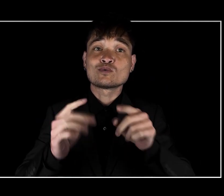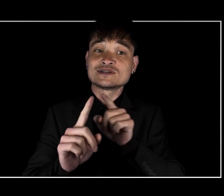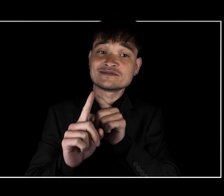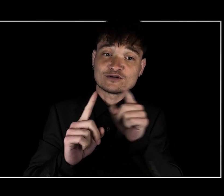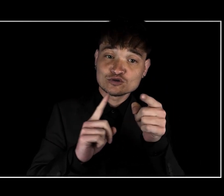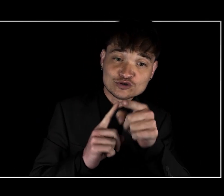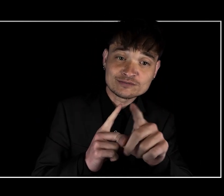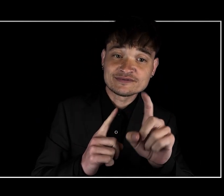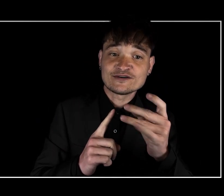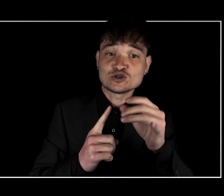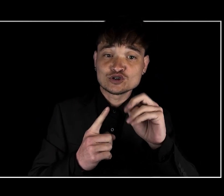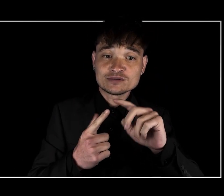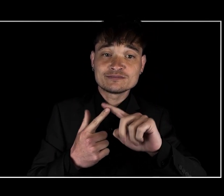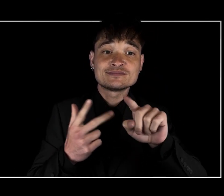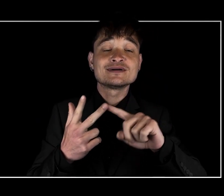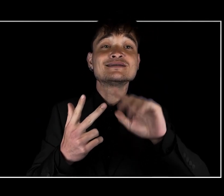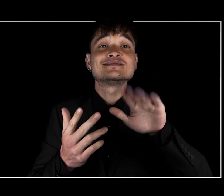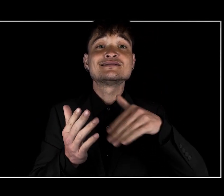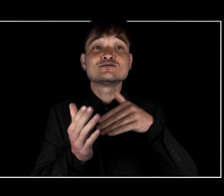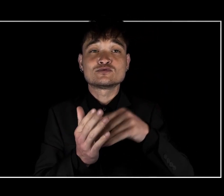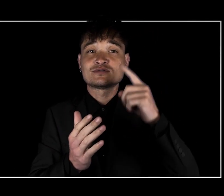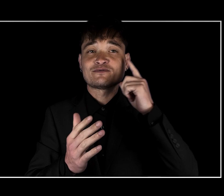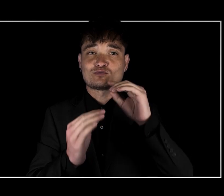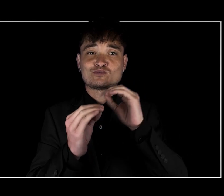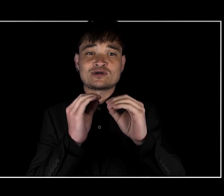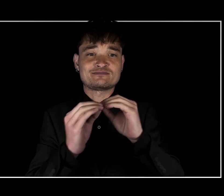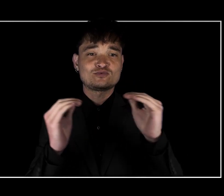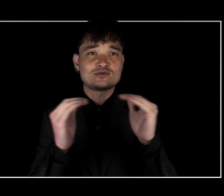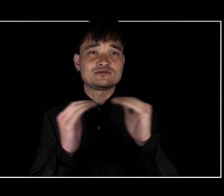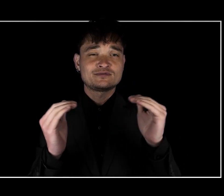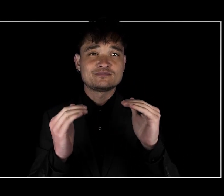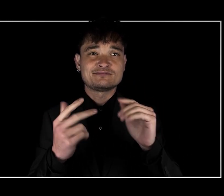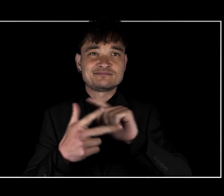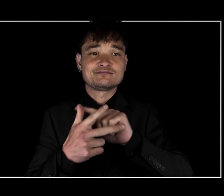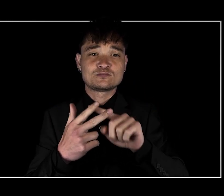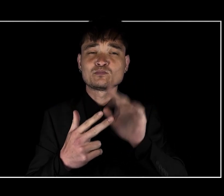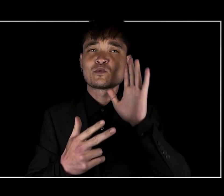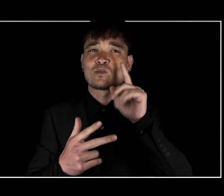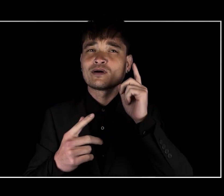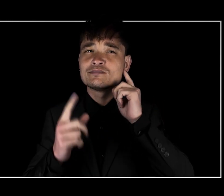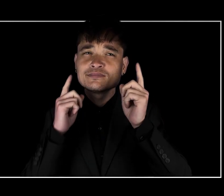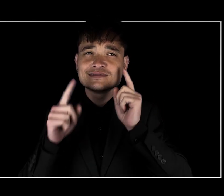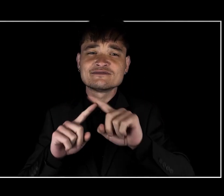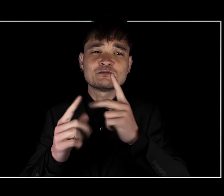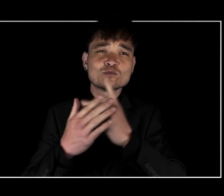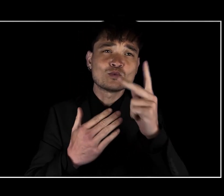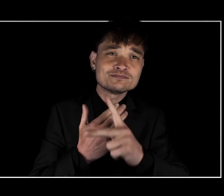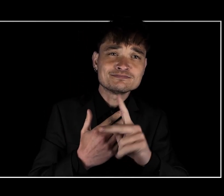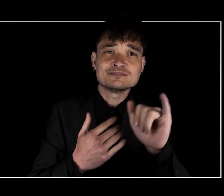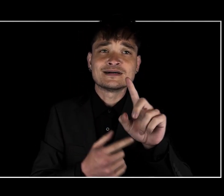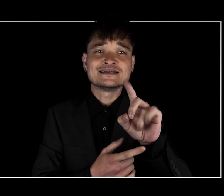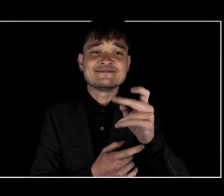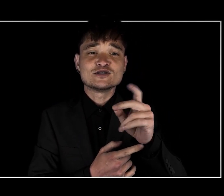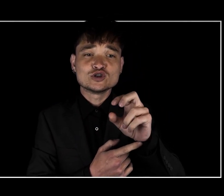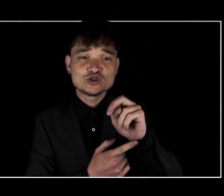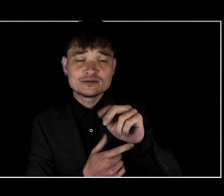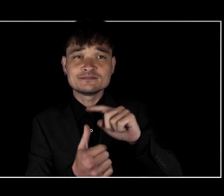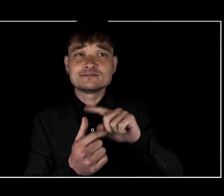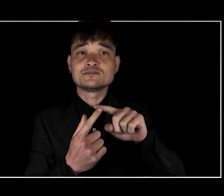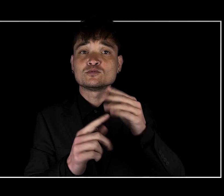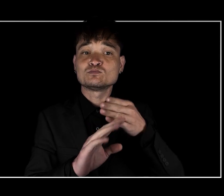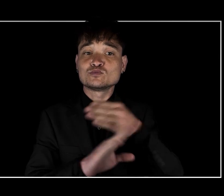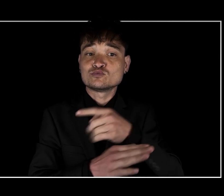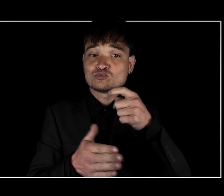centers for restorative justice. You might hear program names like diversion, pre-charge,